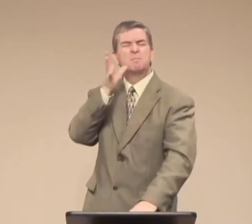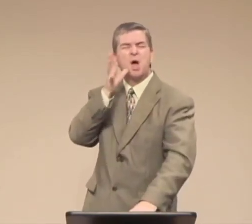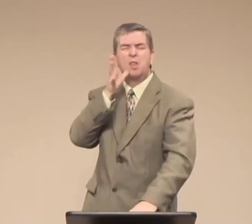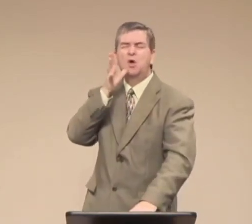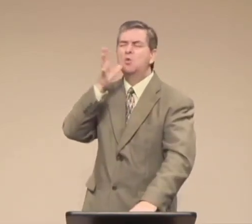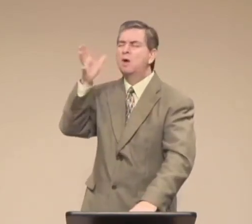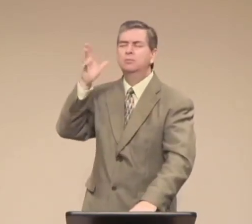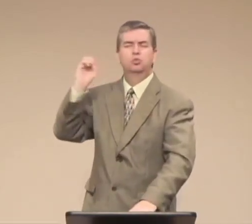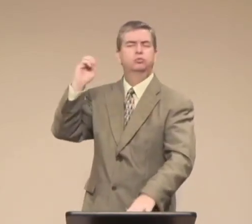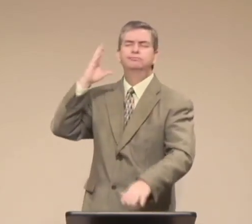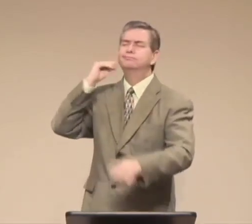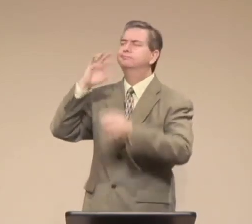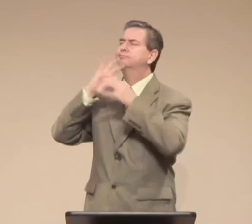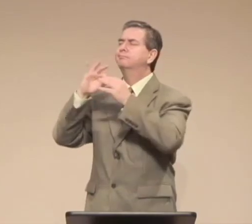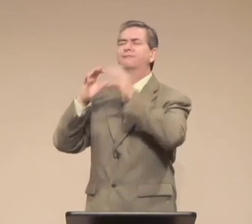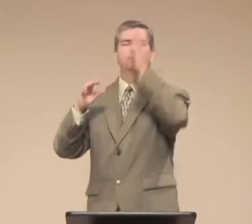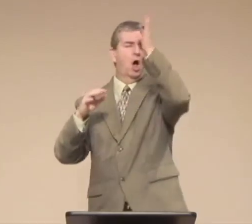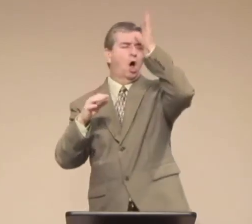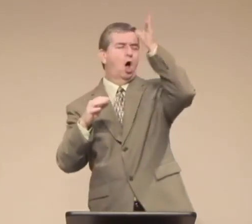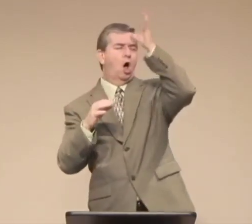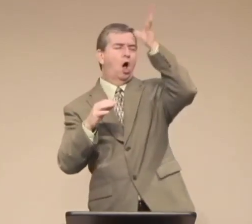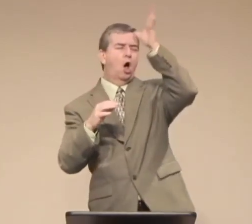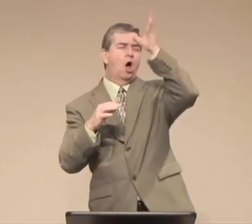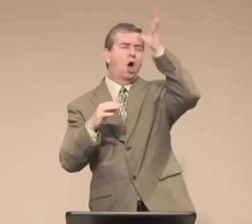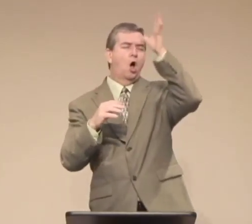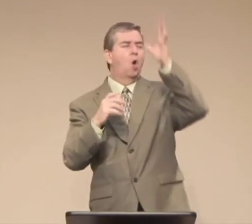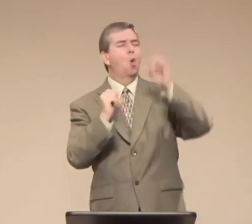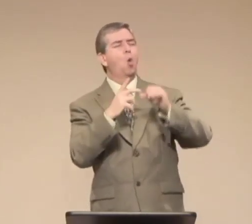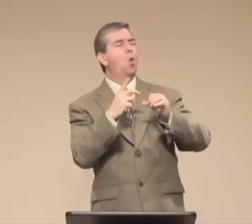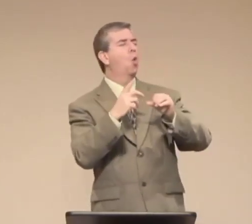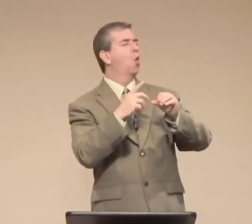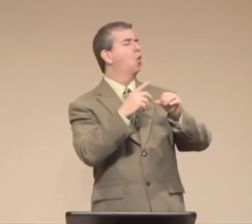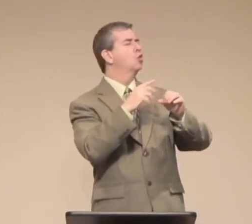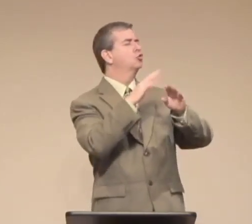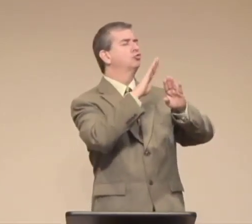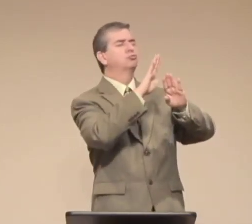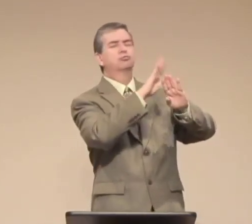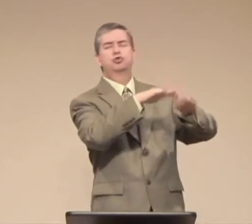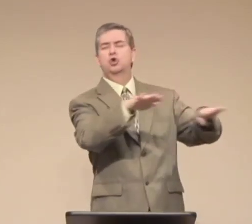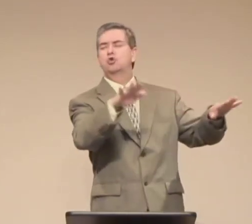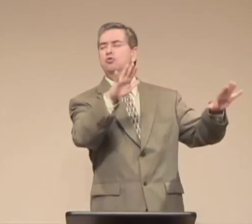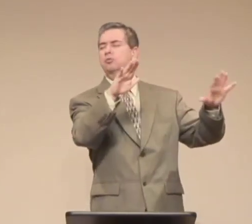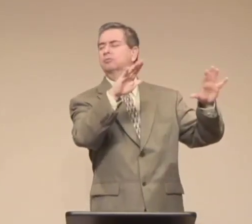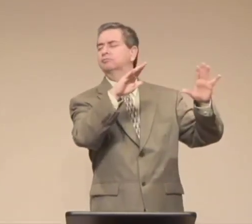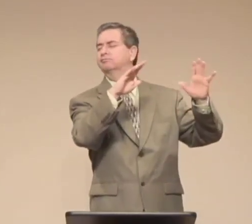caregivers, whether it's our grandparents or whoever have brought us through every circumstance.